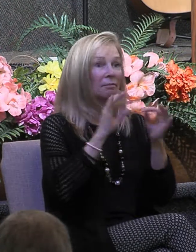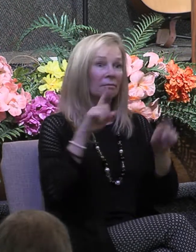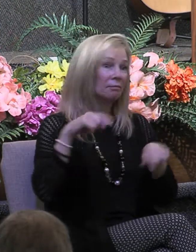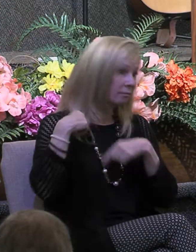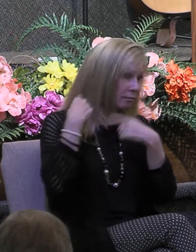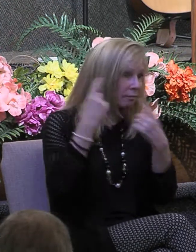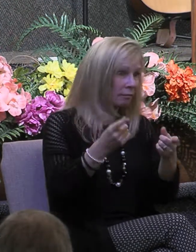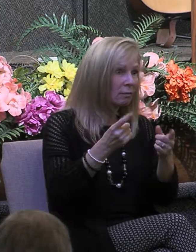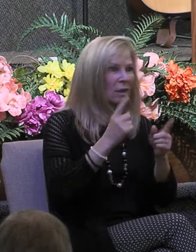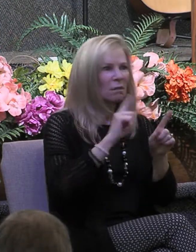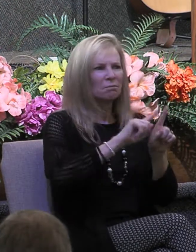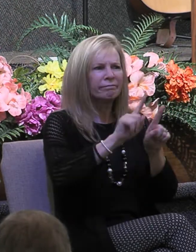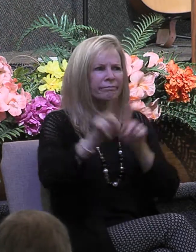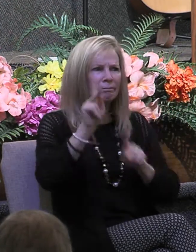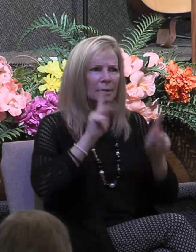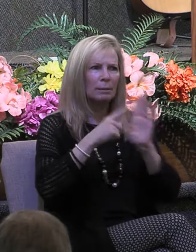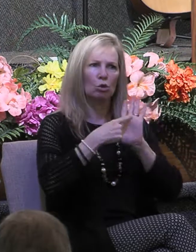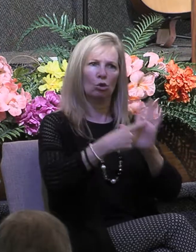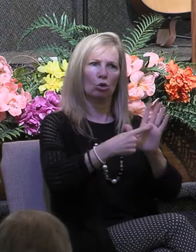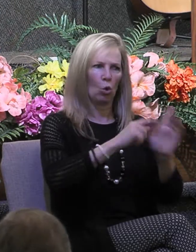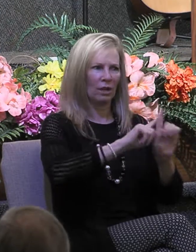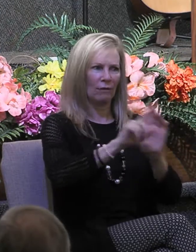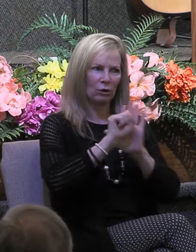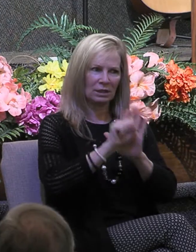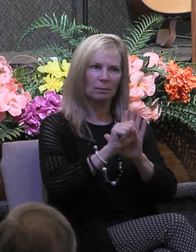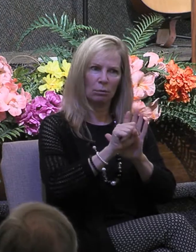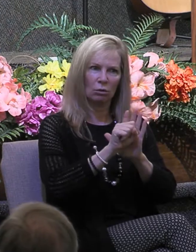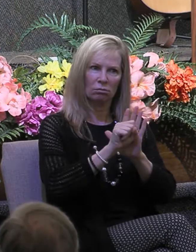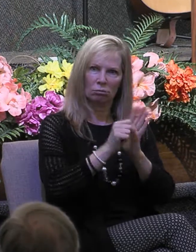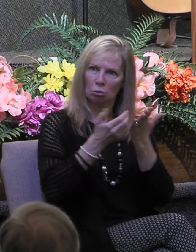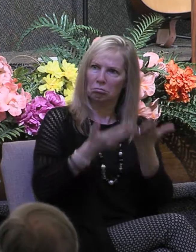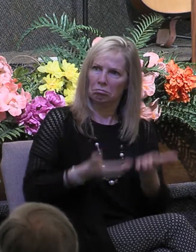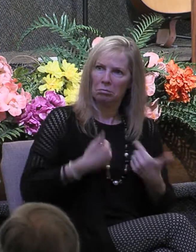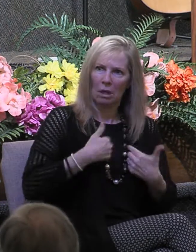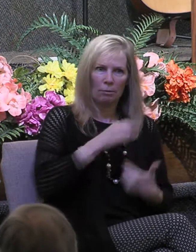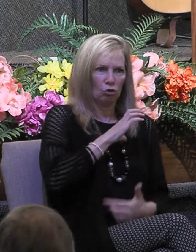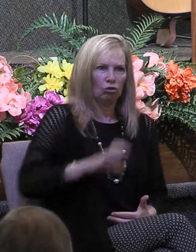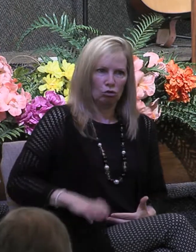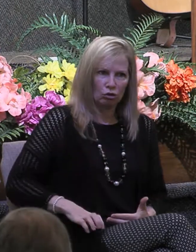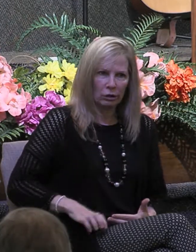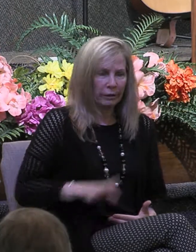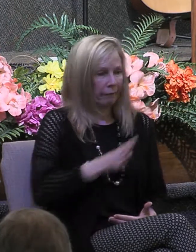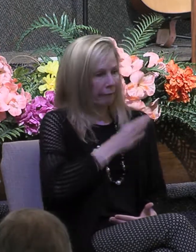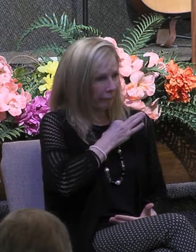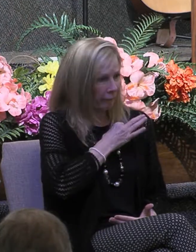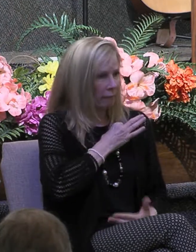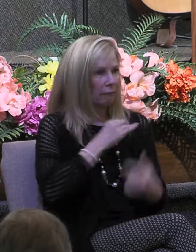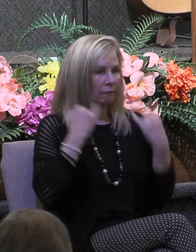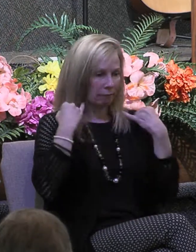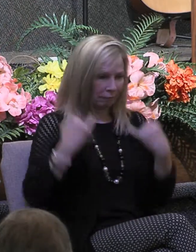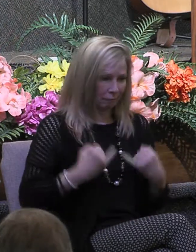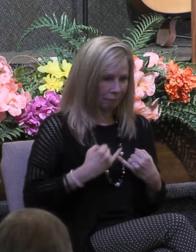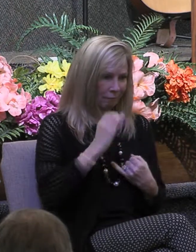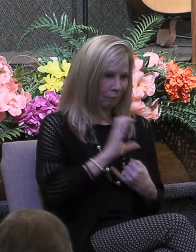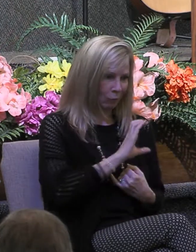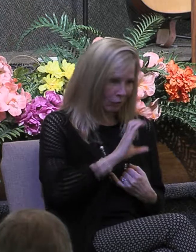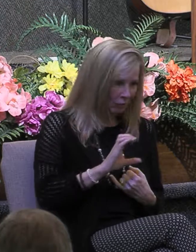that they are Christians. They have worn marks in the lapels of their coats, hung chains around their necks, even had special haircuts.